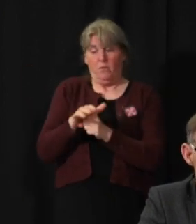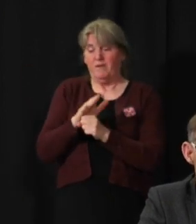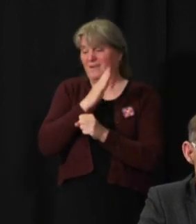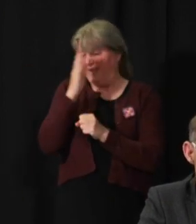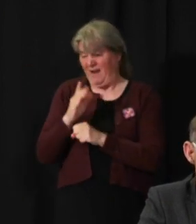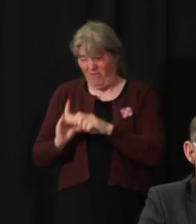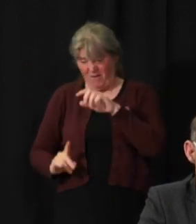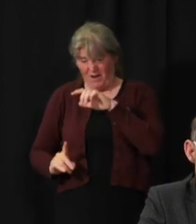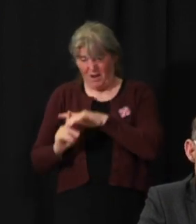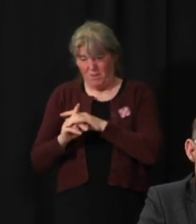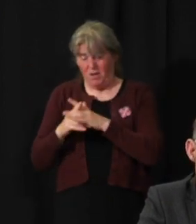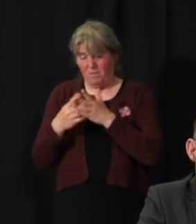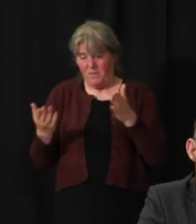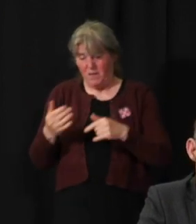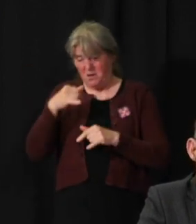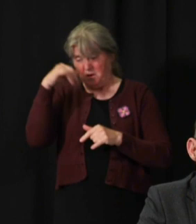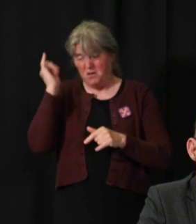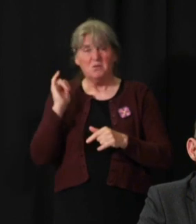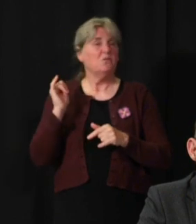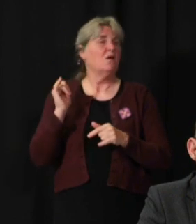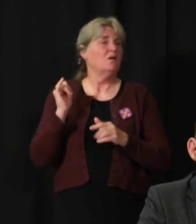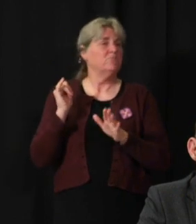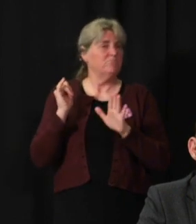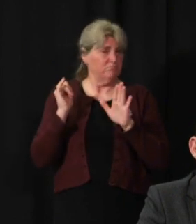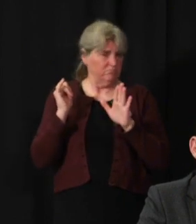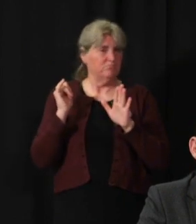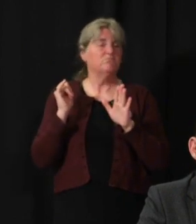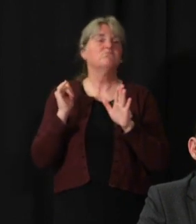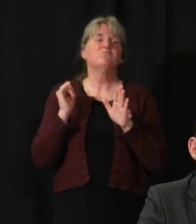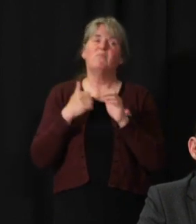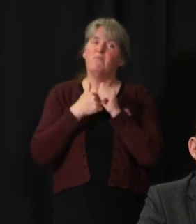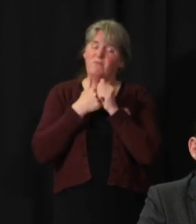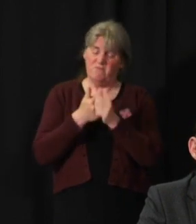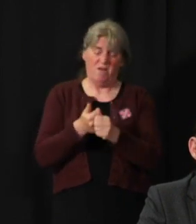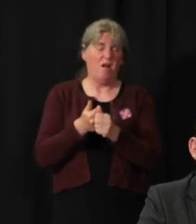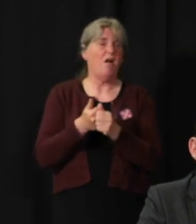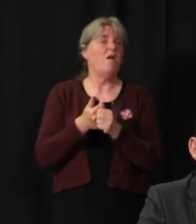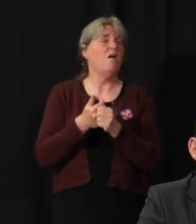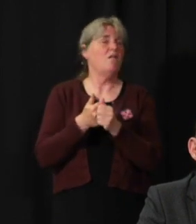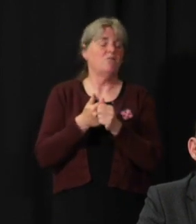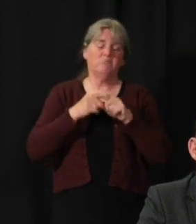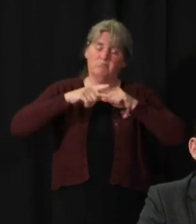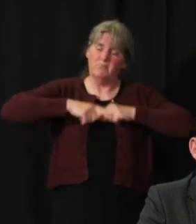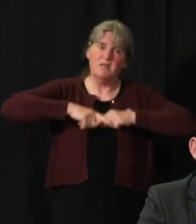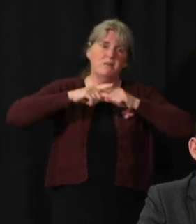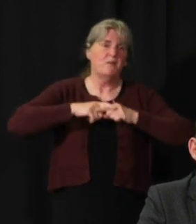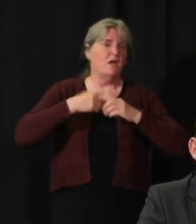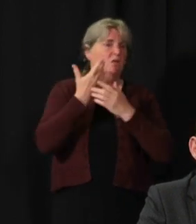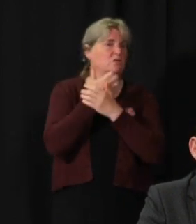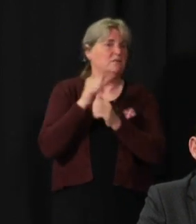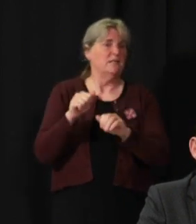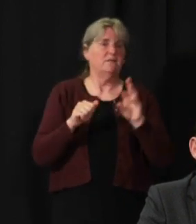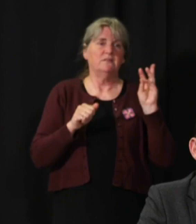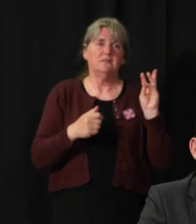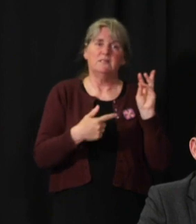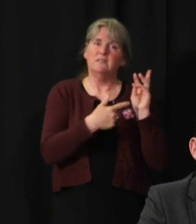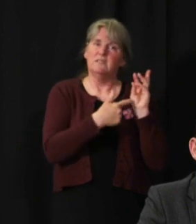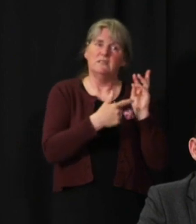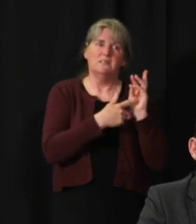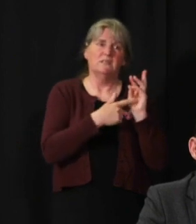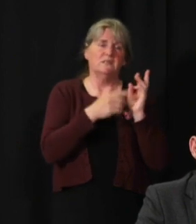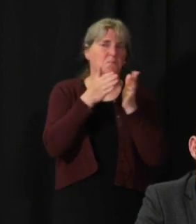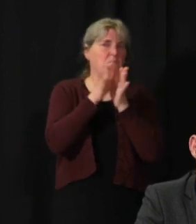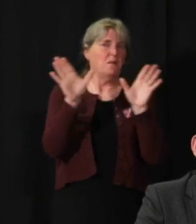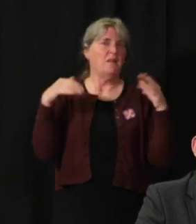into the territory, we have to rely on the package of public health